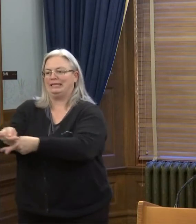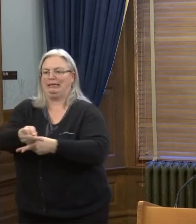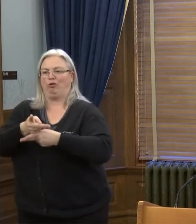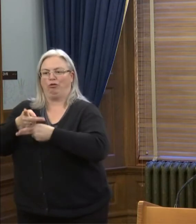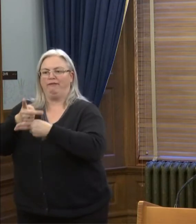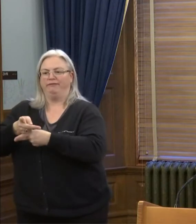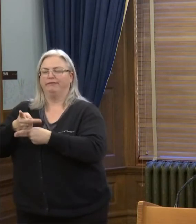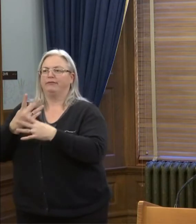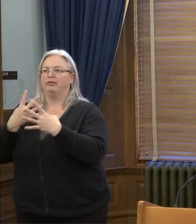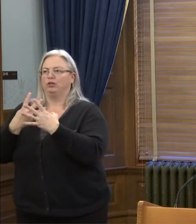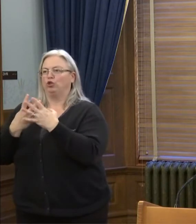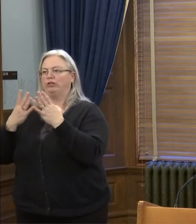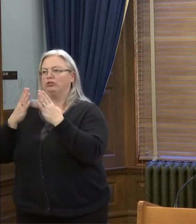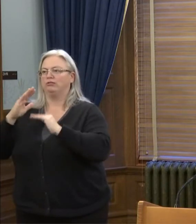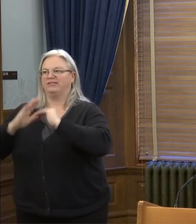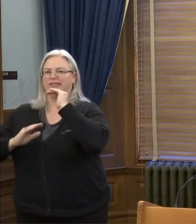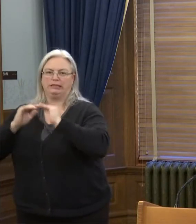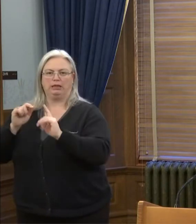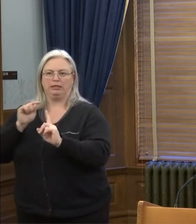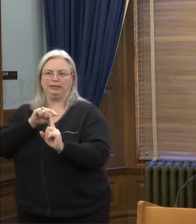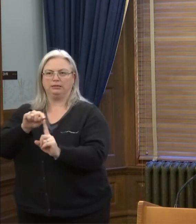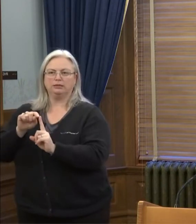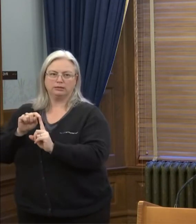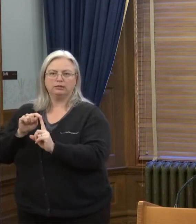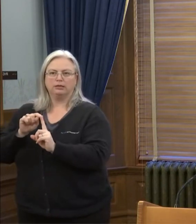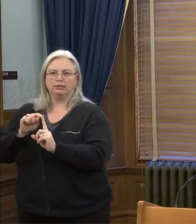the correctional facility, uh,